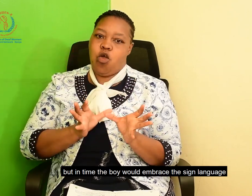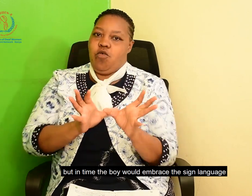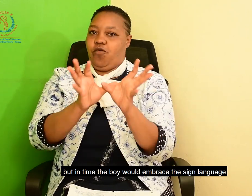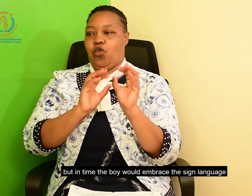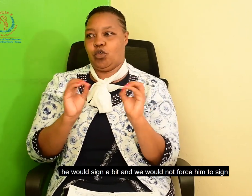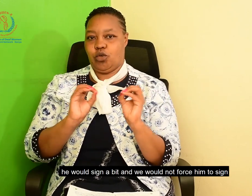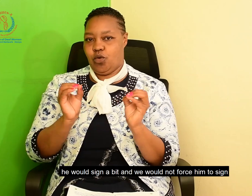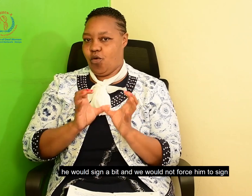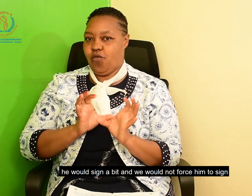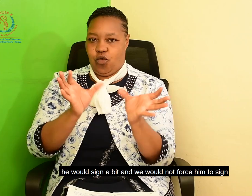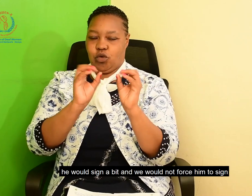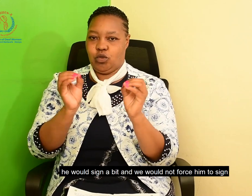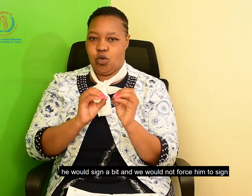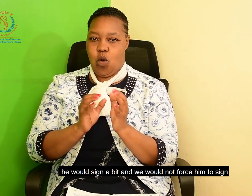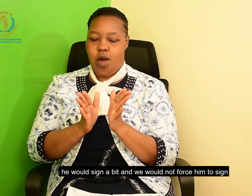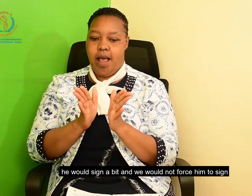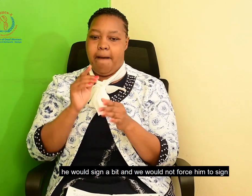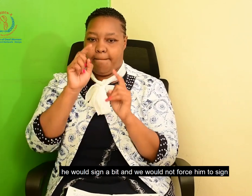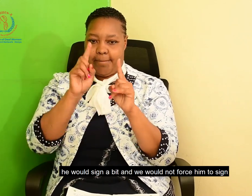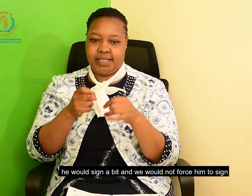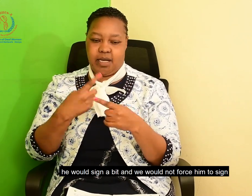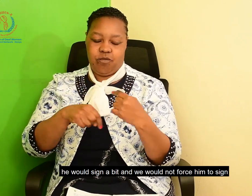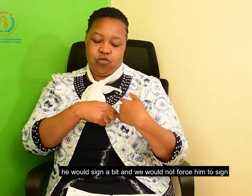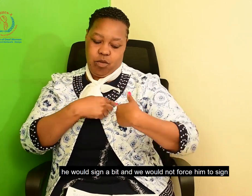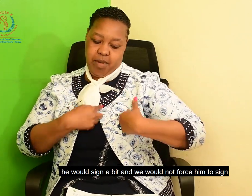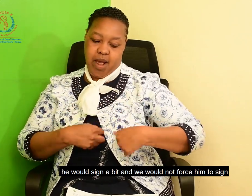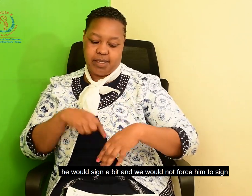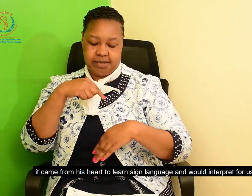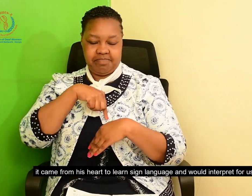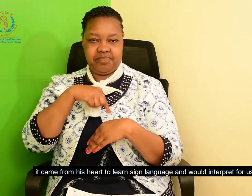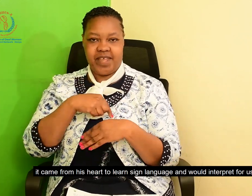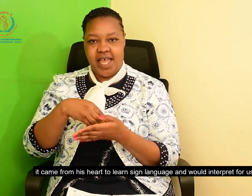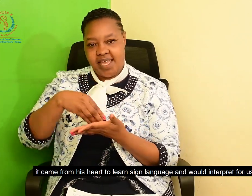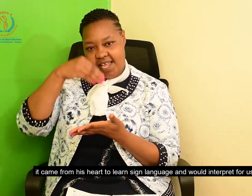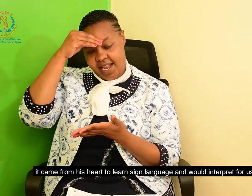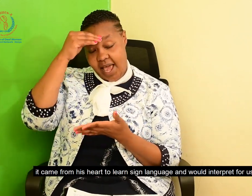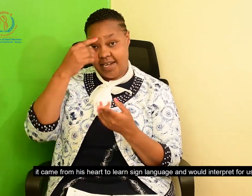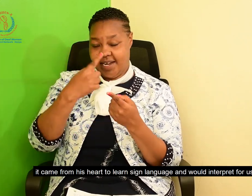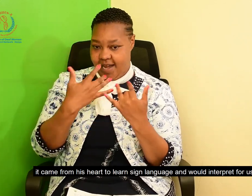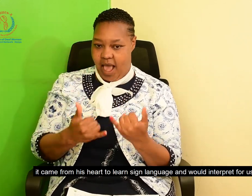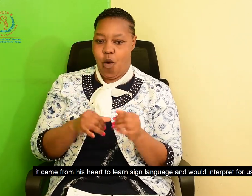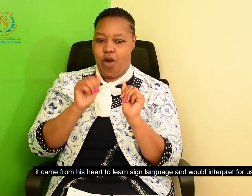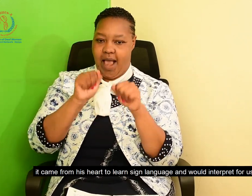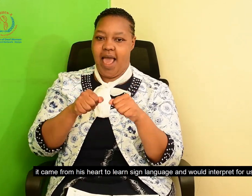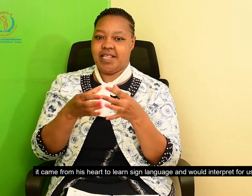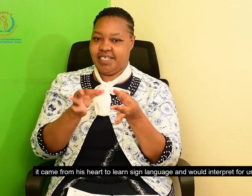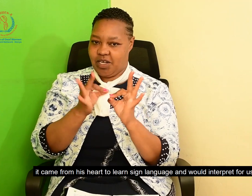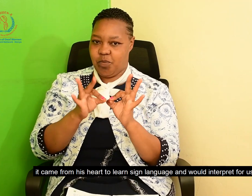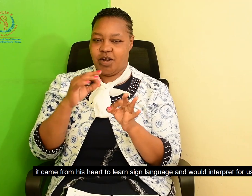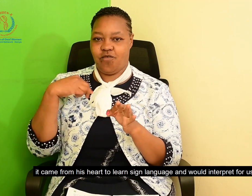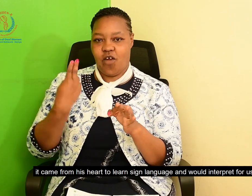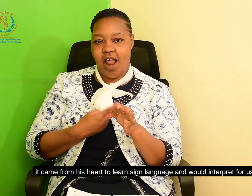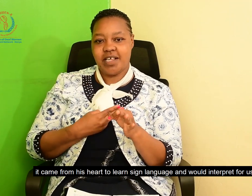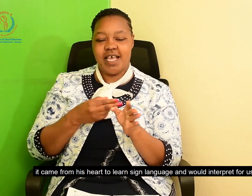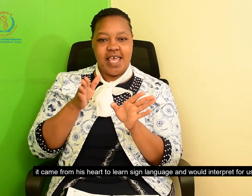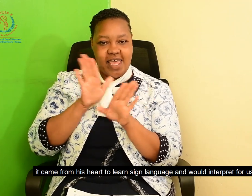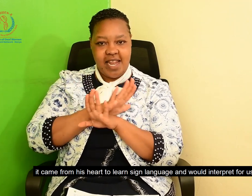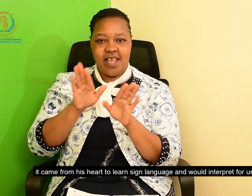sign. He would sign a bit. We wouldn't force him to sign, but it came from his heart to learn sign language. And he would interpret